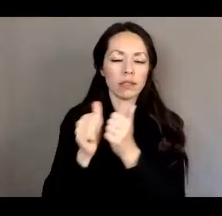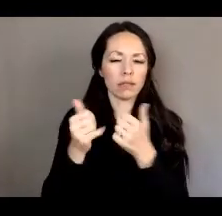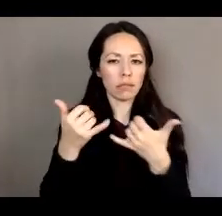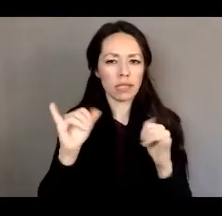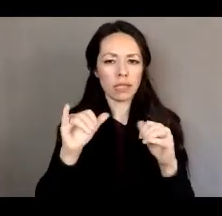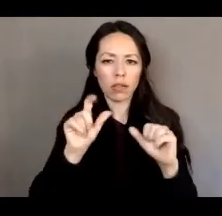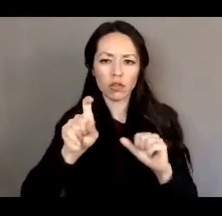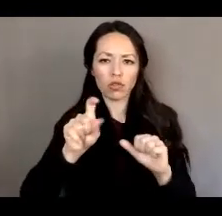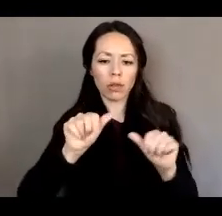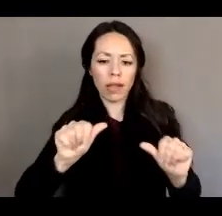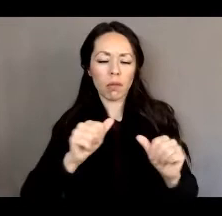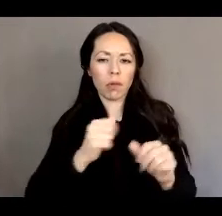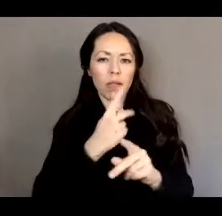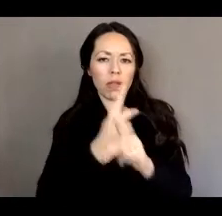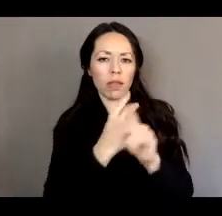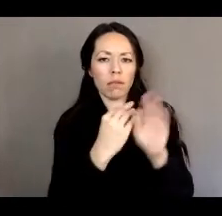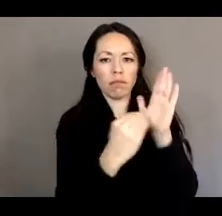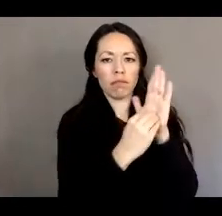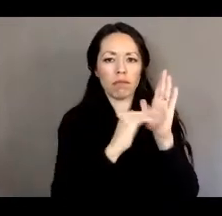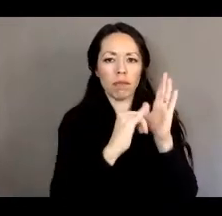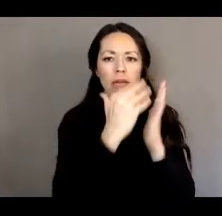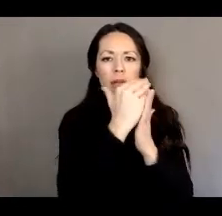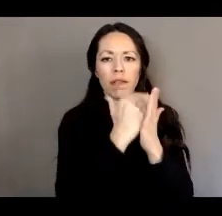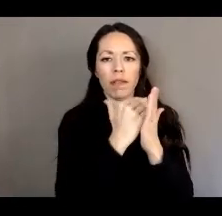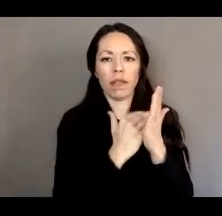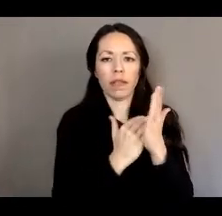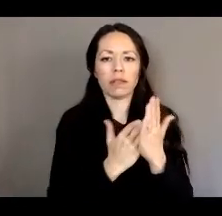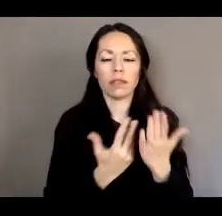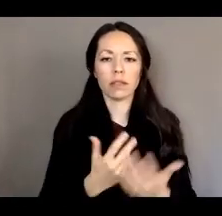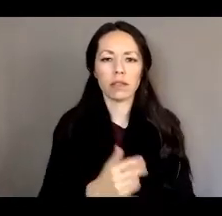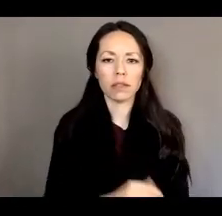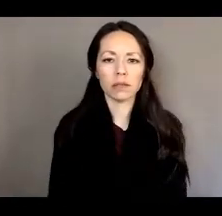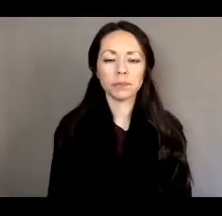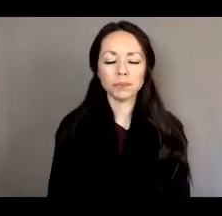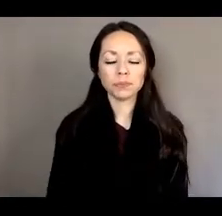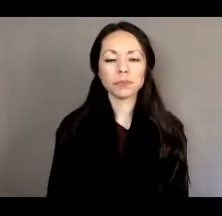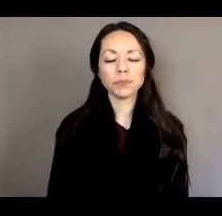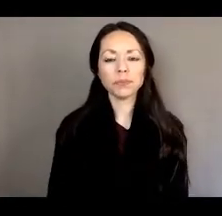that the bill would require.